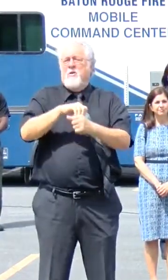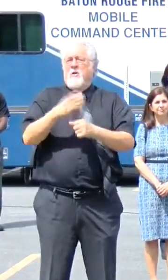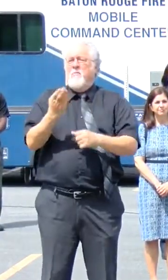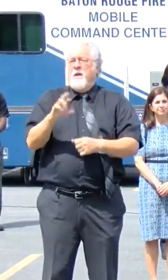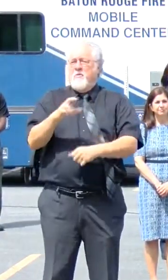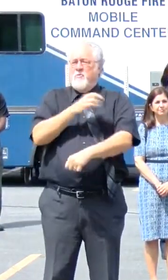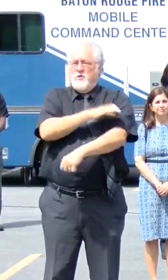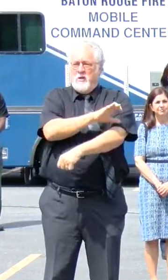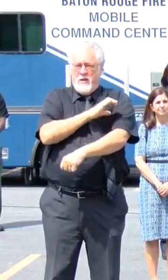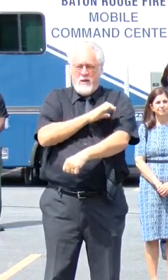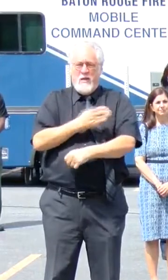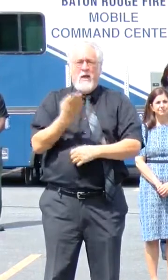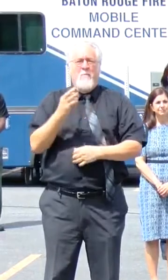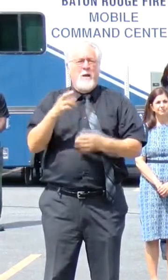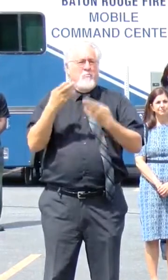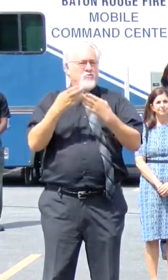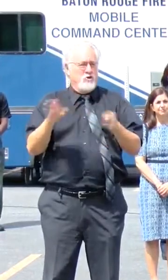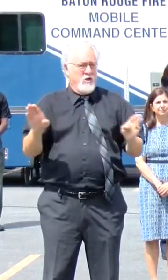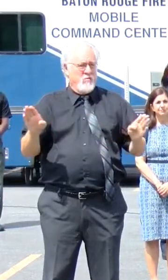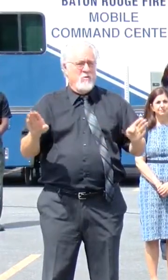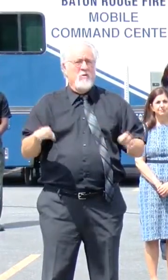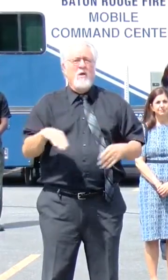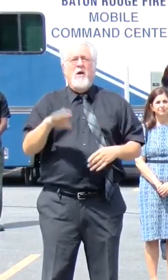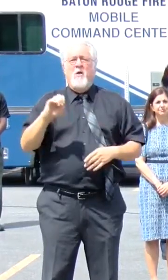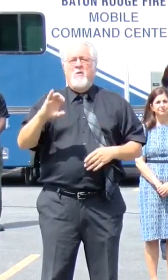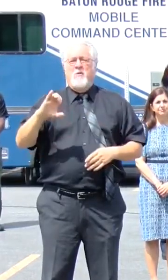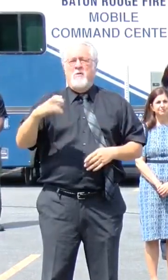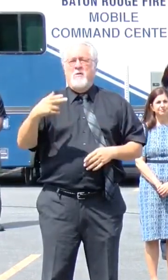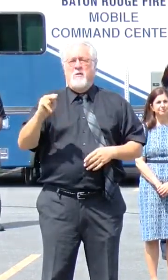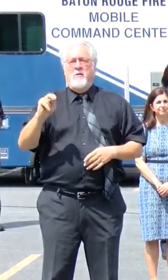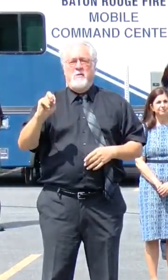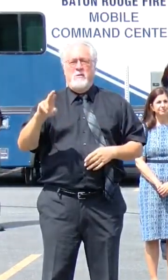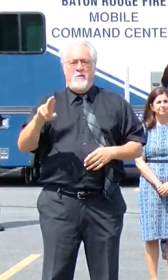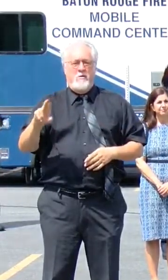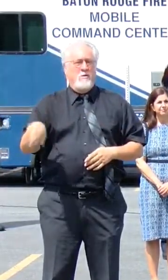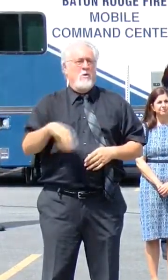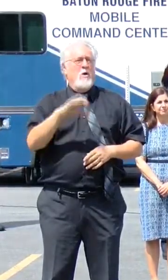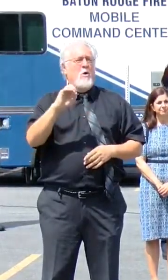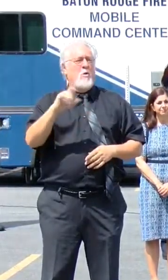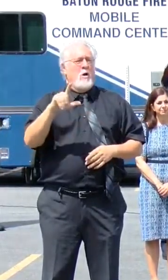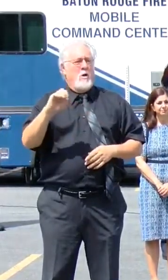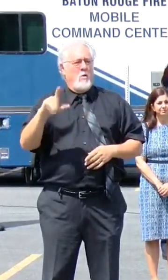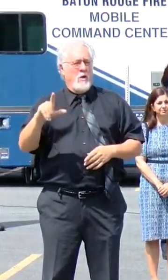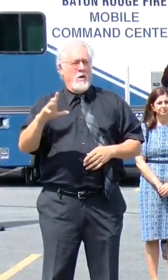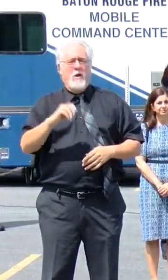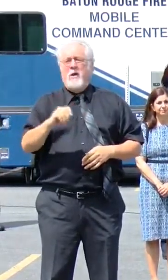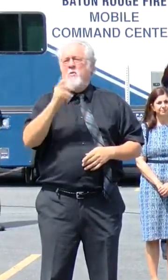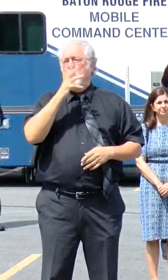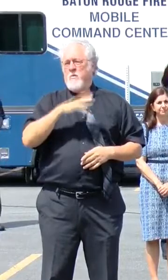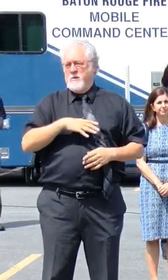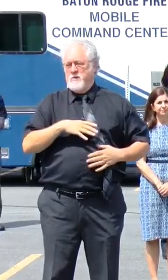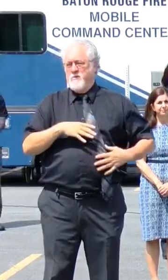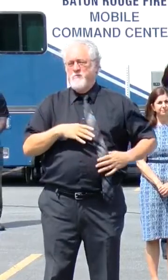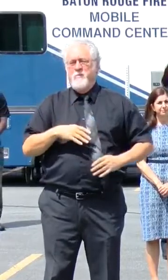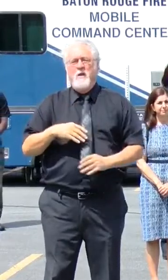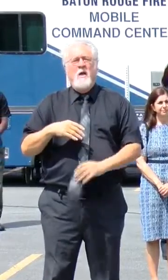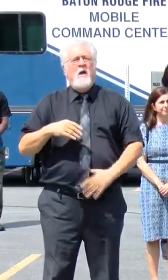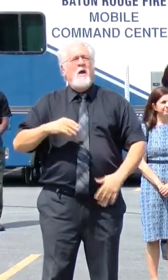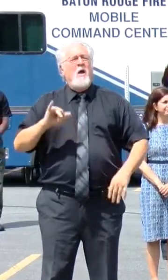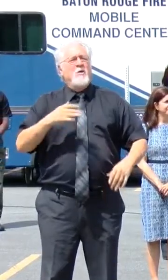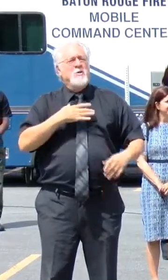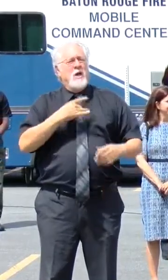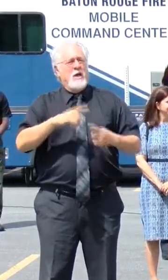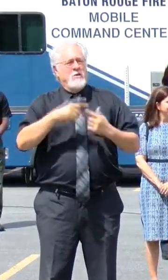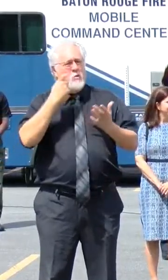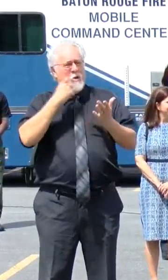Clinic, Baton Rouge General, Ochsner, Our Lady of the Lake, and Women's Hospital. I'd also like